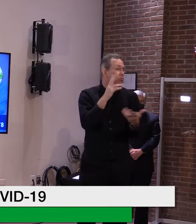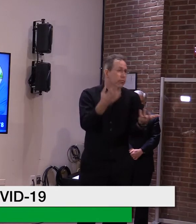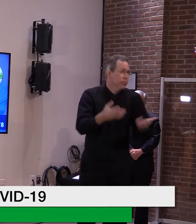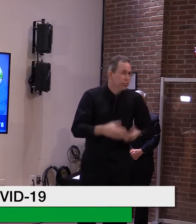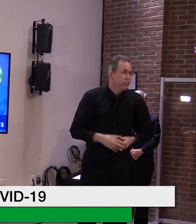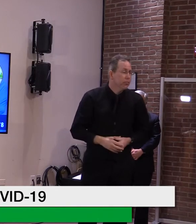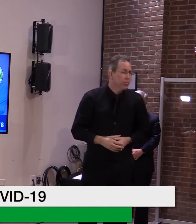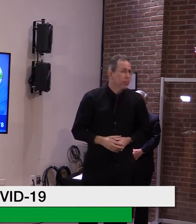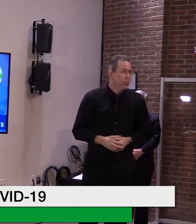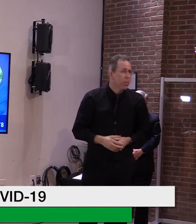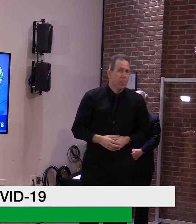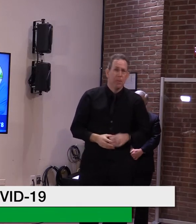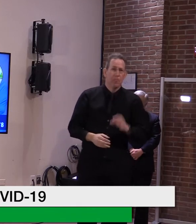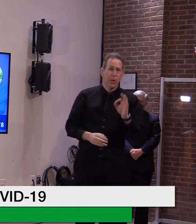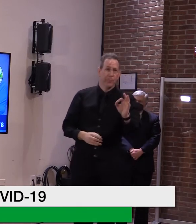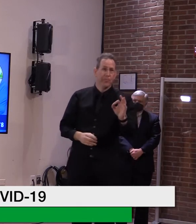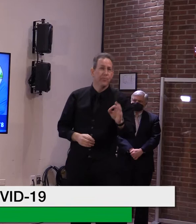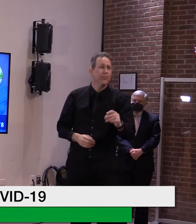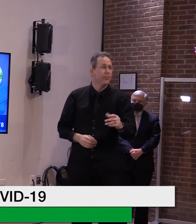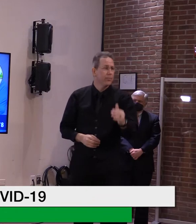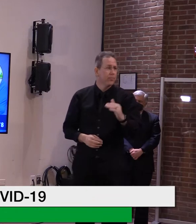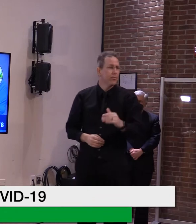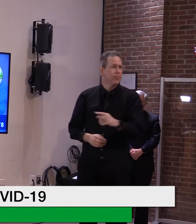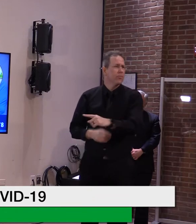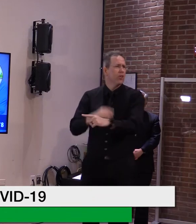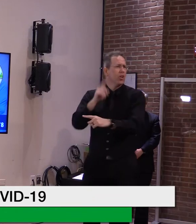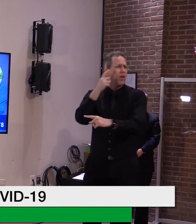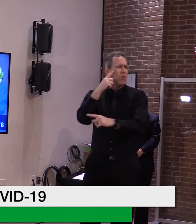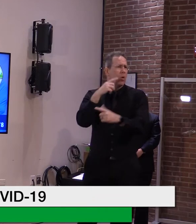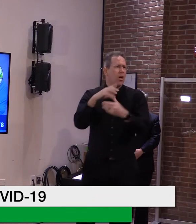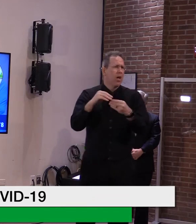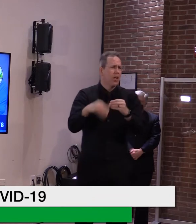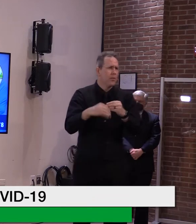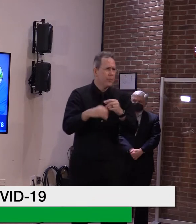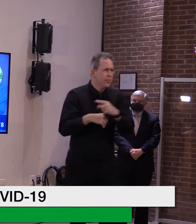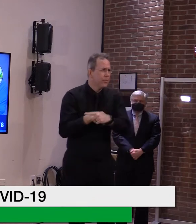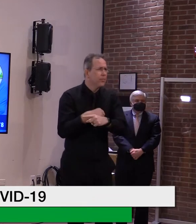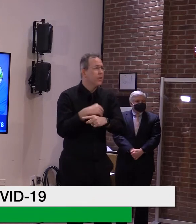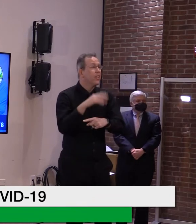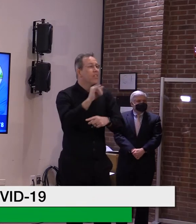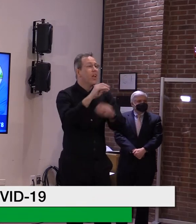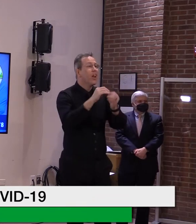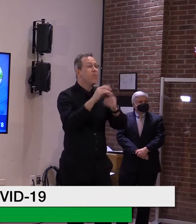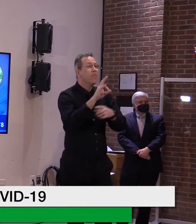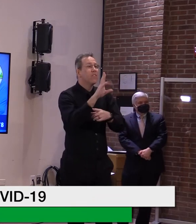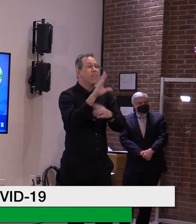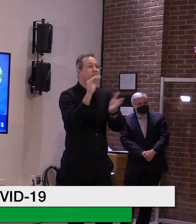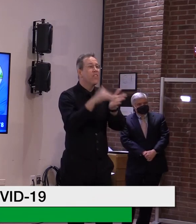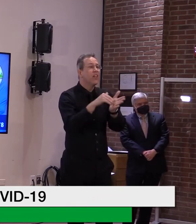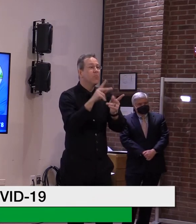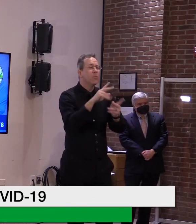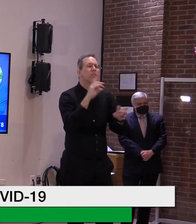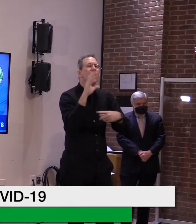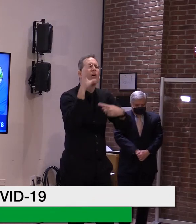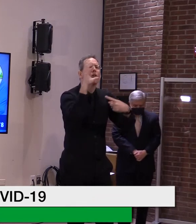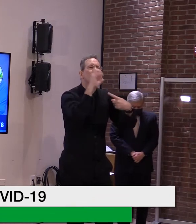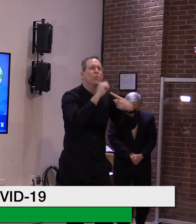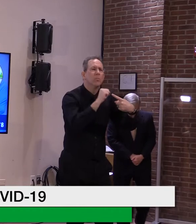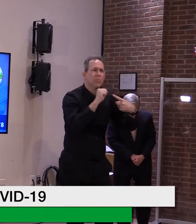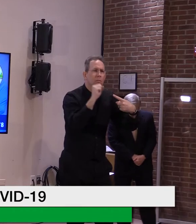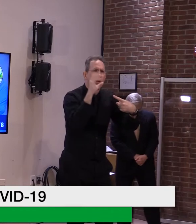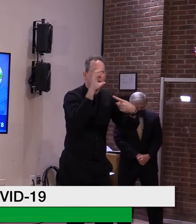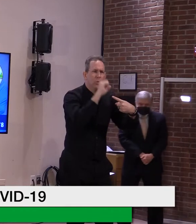could just add a couple of things as well. You know, that was an estimate that we had of 75,000 of that age band, 16